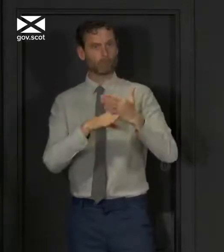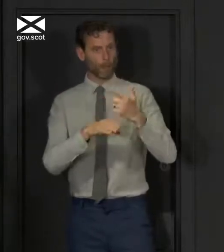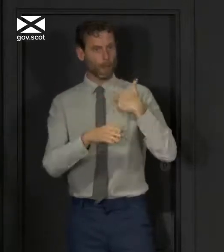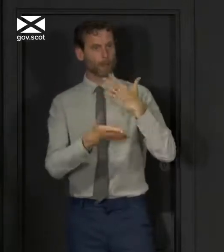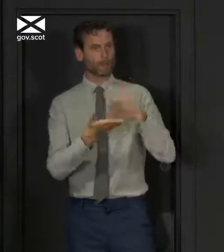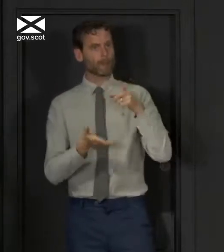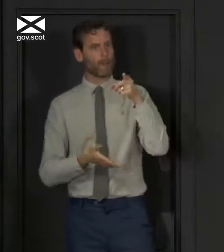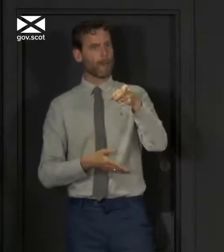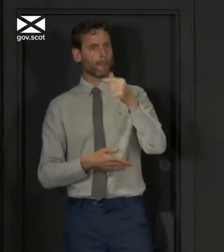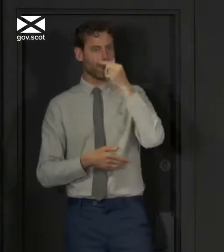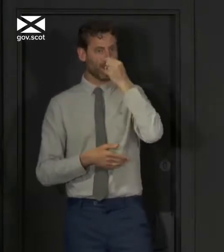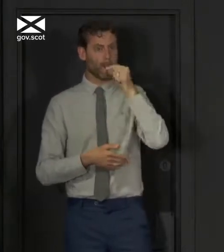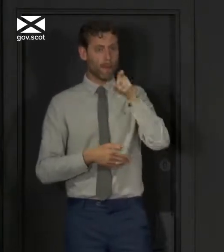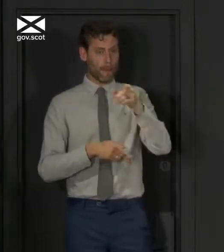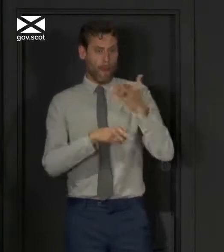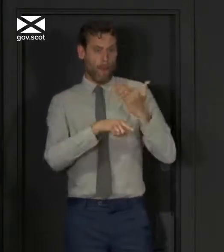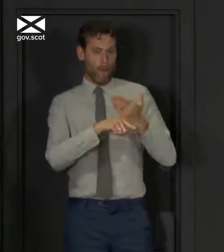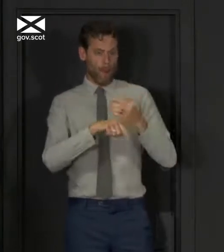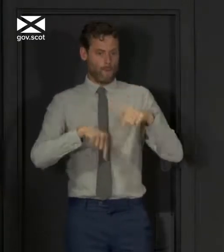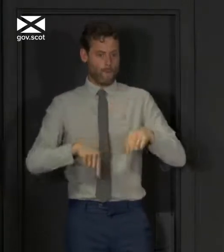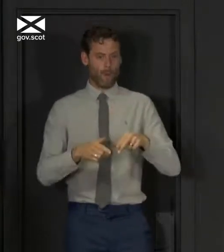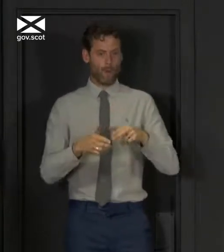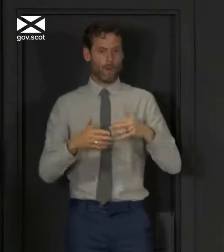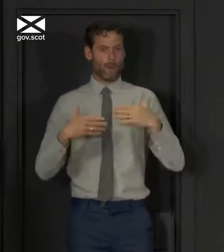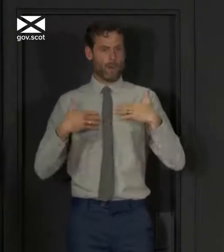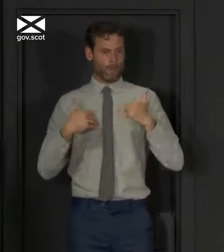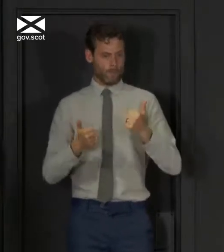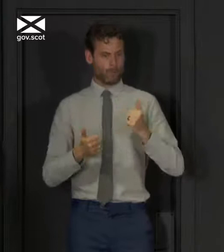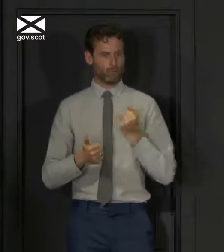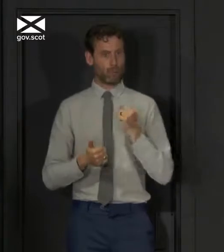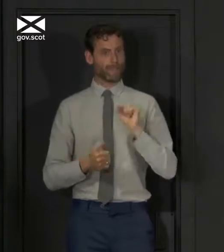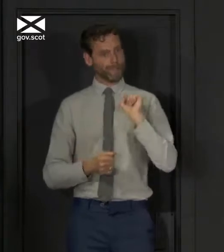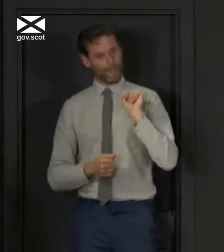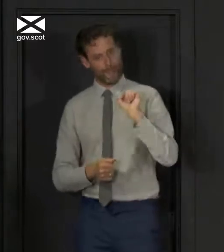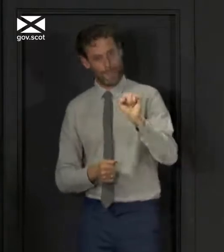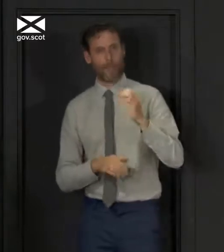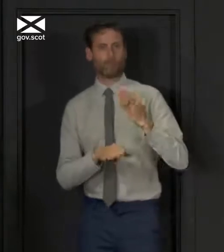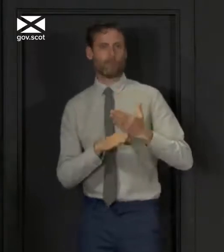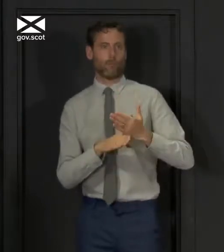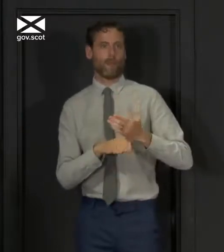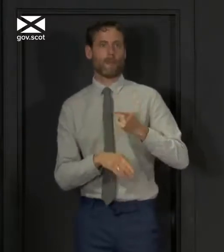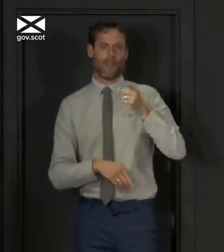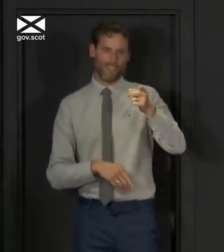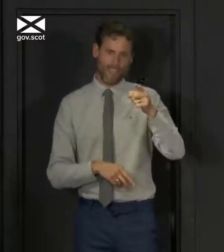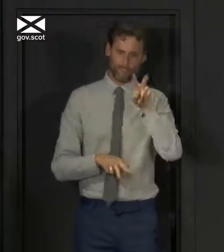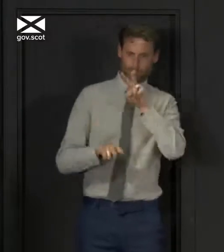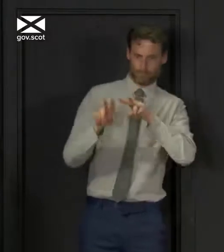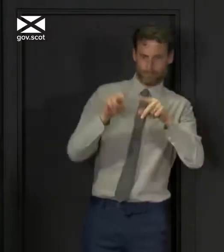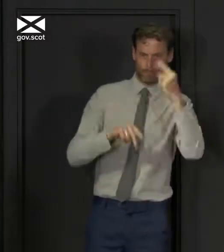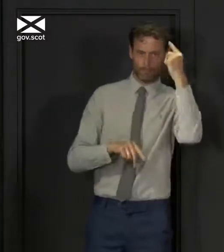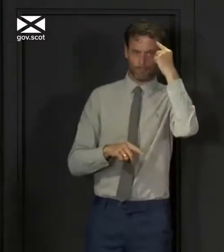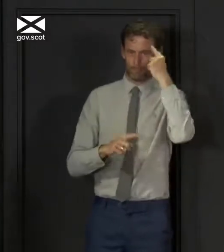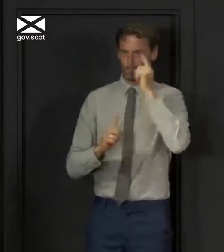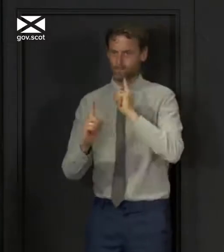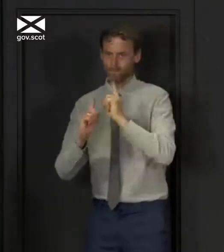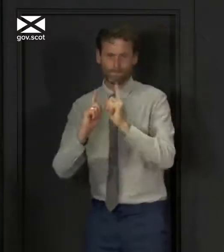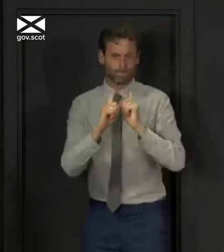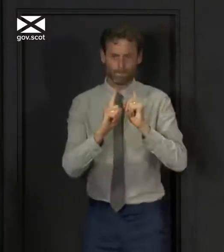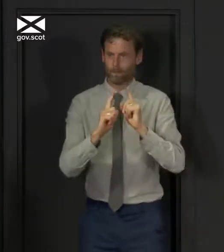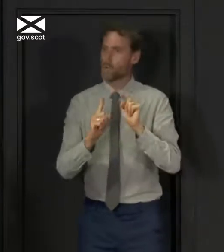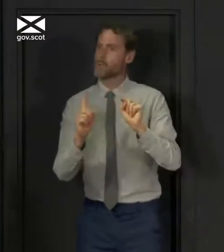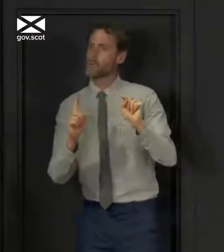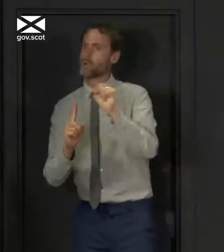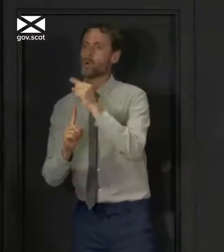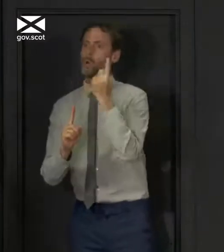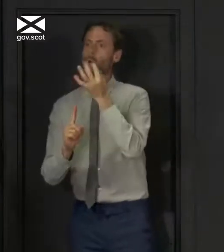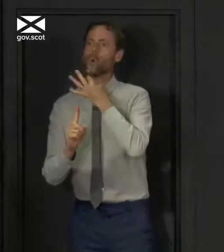Scotland and local health protection teams across the country, is their job, based on their expertise and judgment, to trace and track people